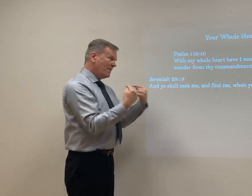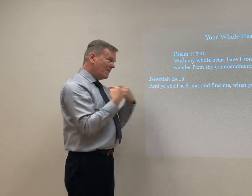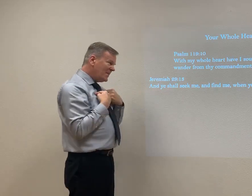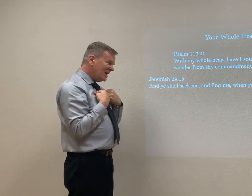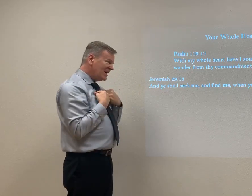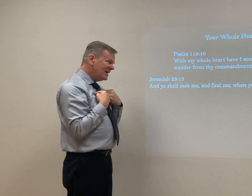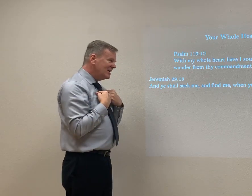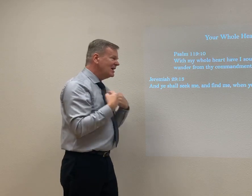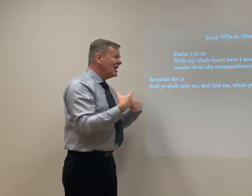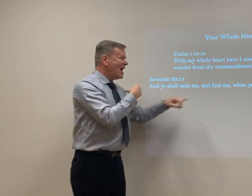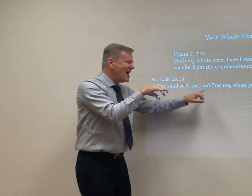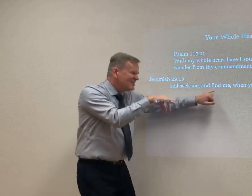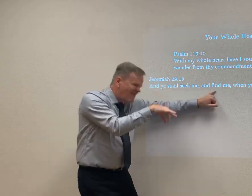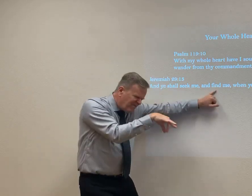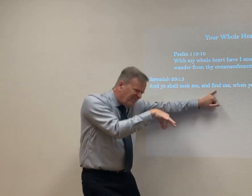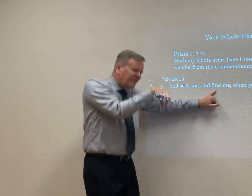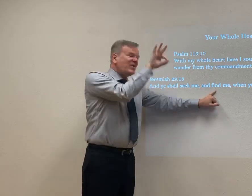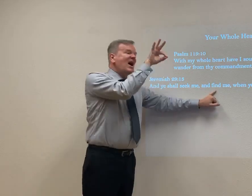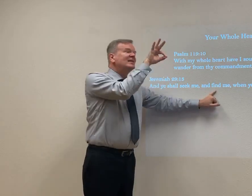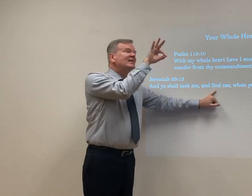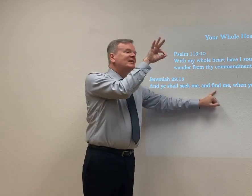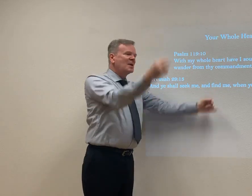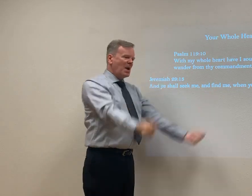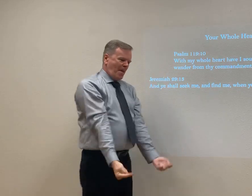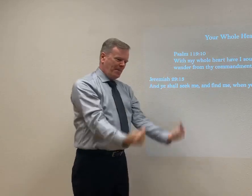And ye shall seek me. And find me.